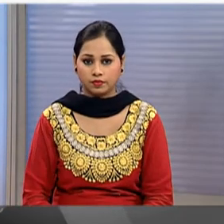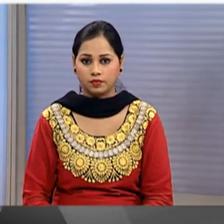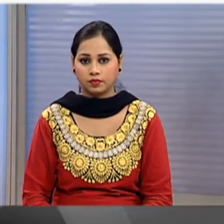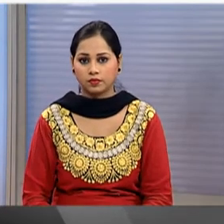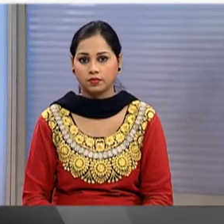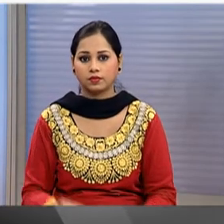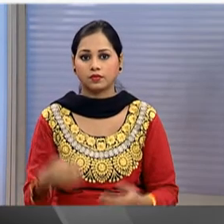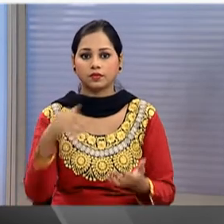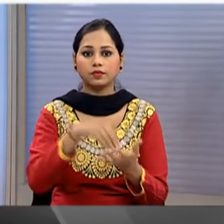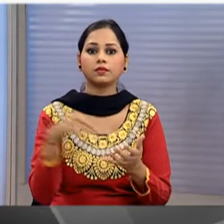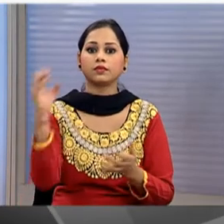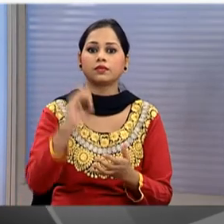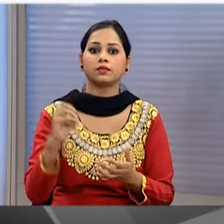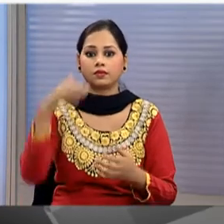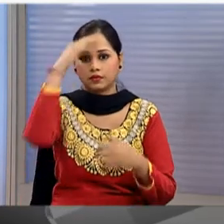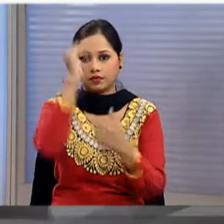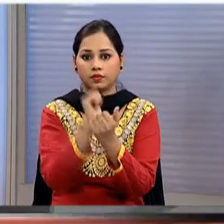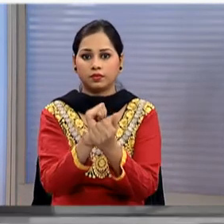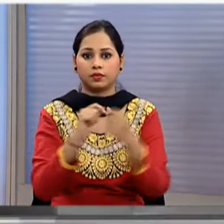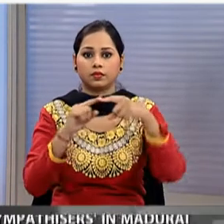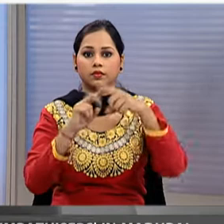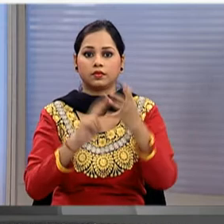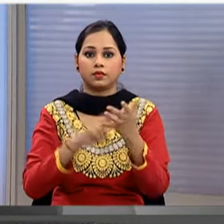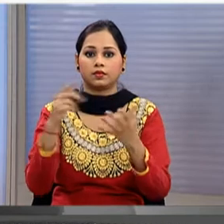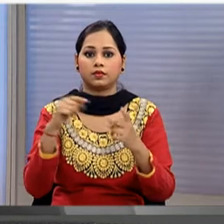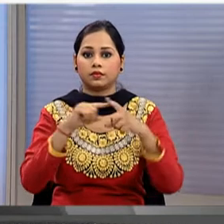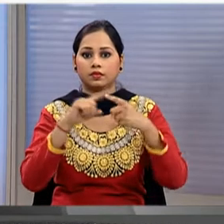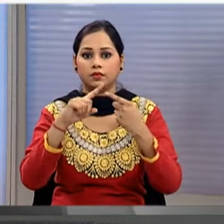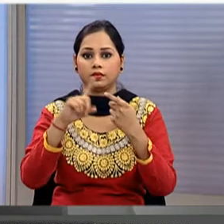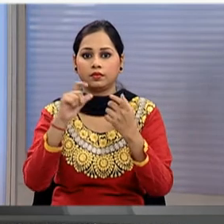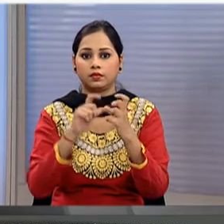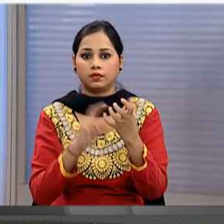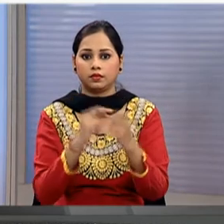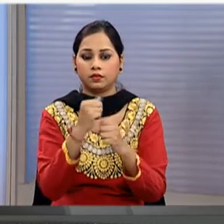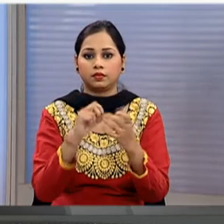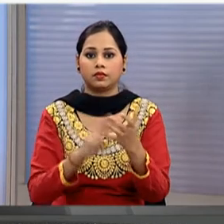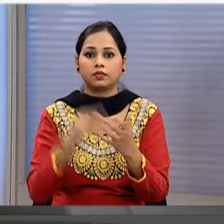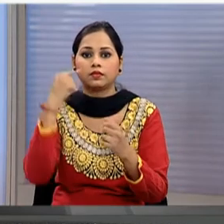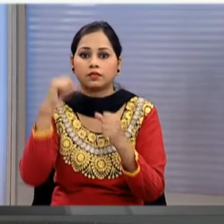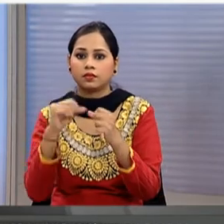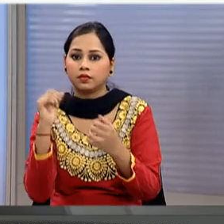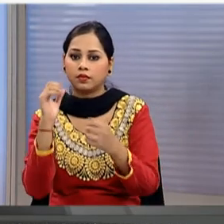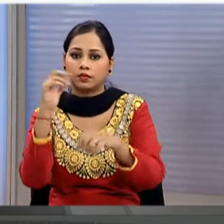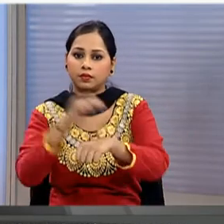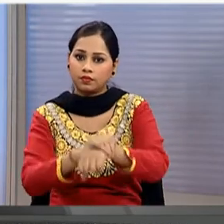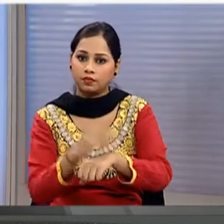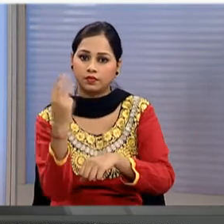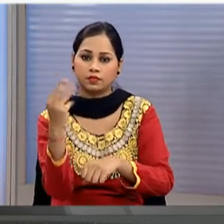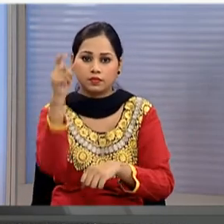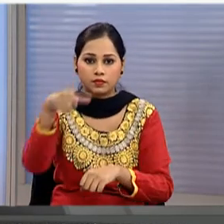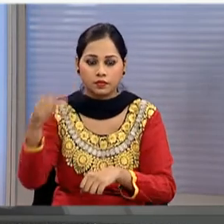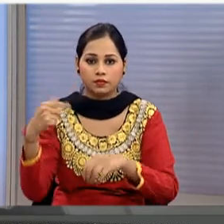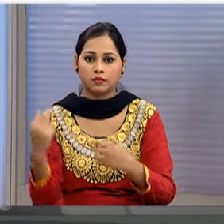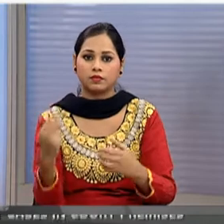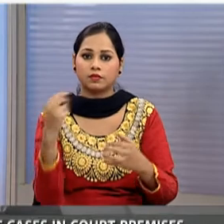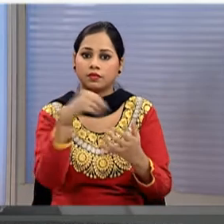in a joint operation with police of Tamil Nadu and Telangana NIA has arrested three persons suspected to